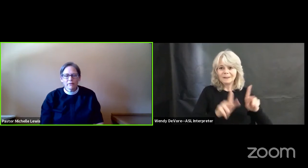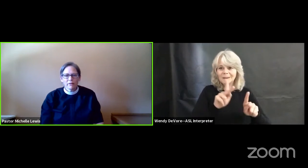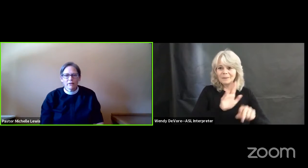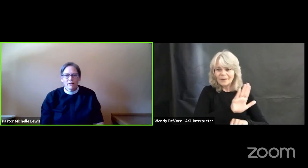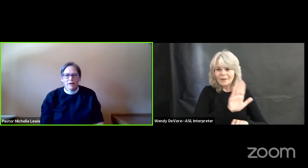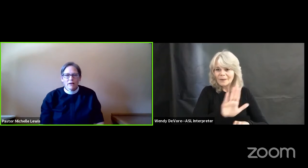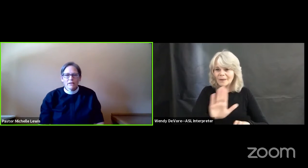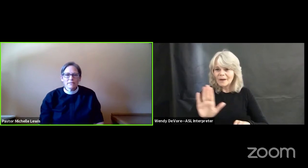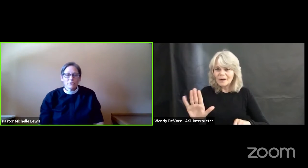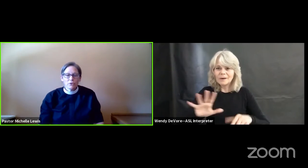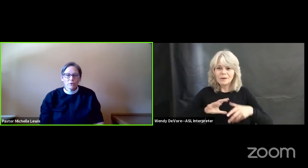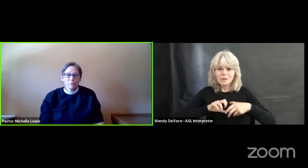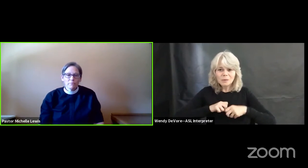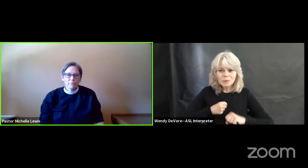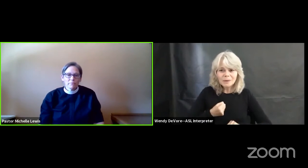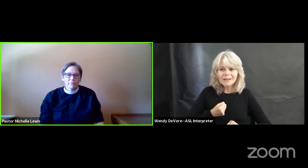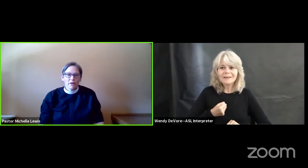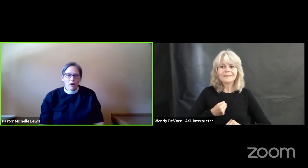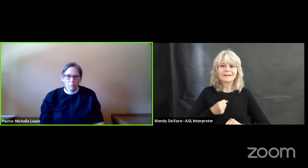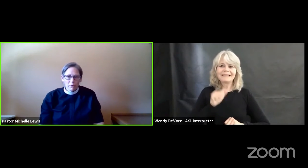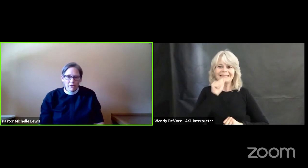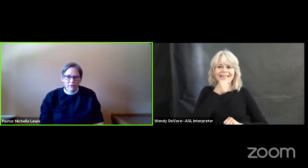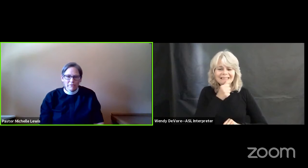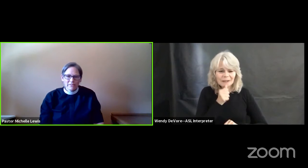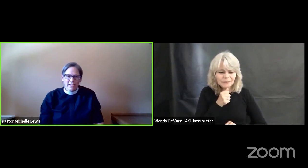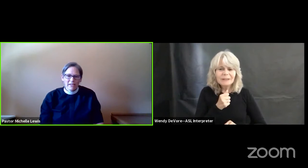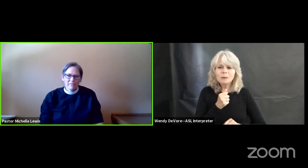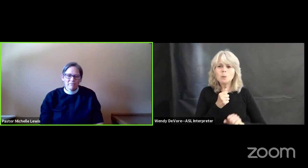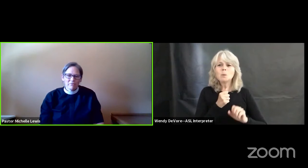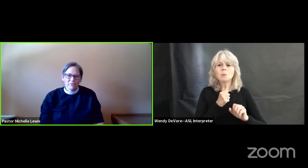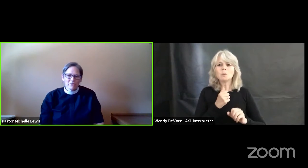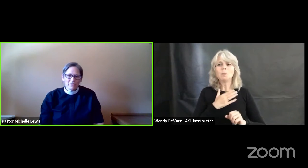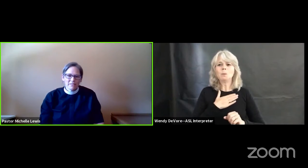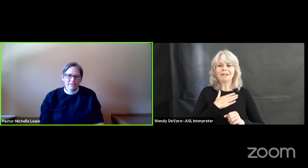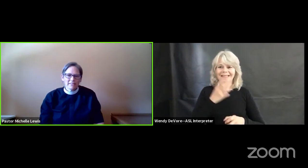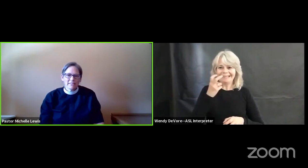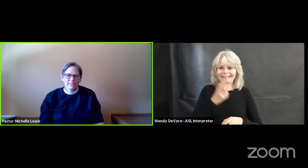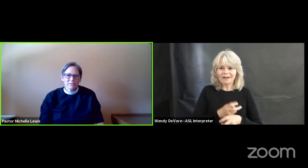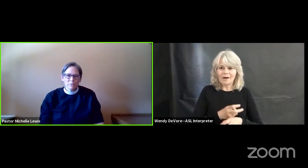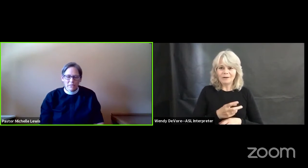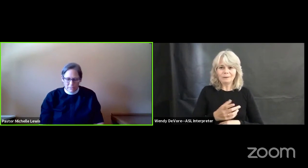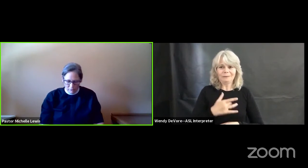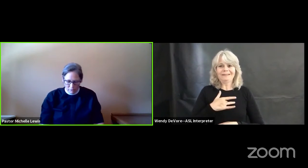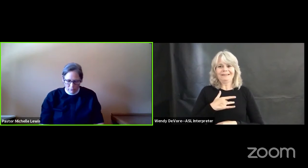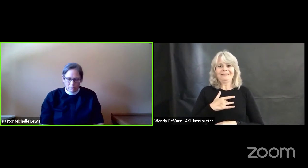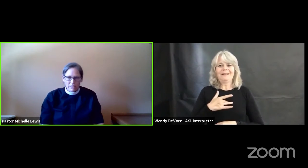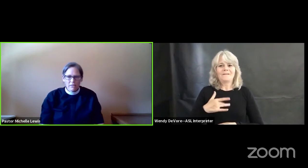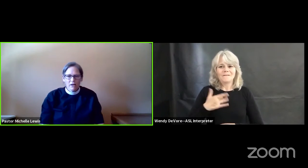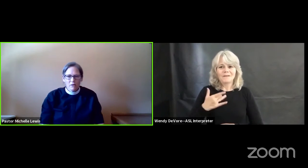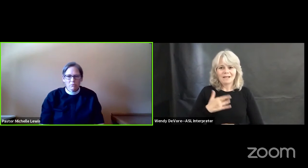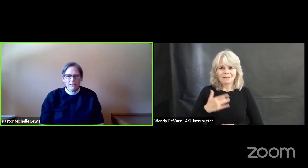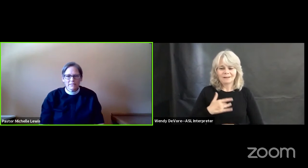and so our prayer of the day for the next six weeks will be a blessing